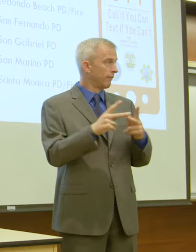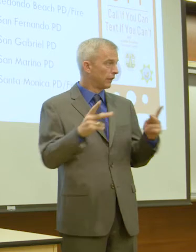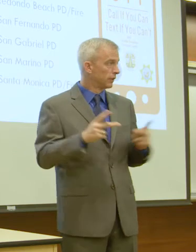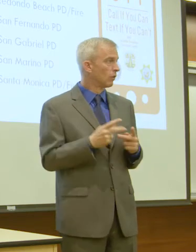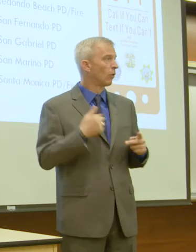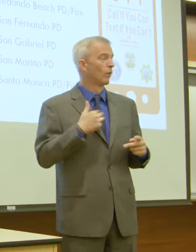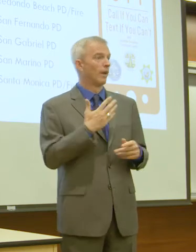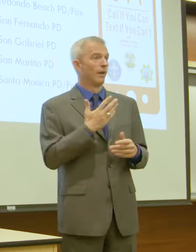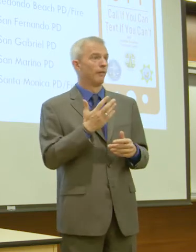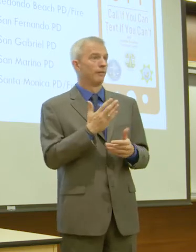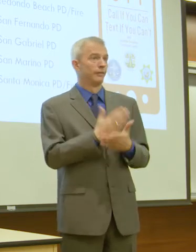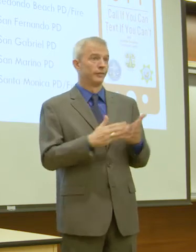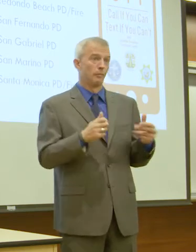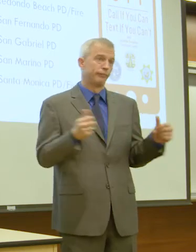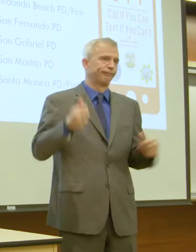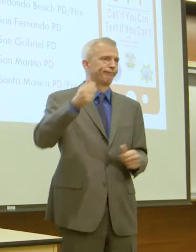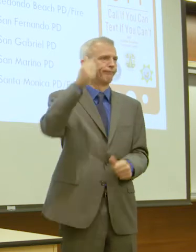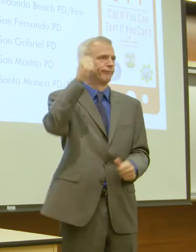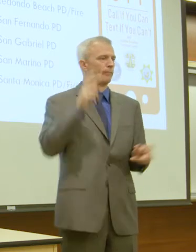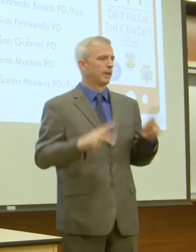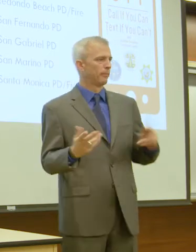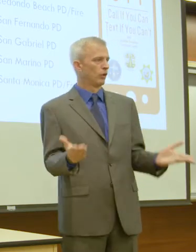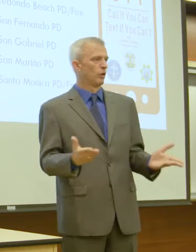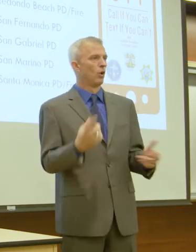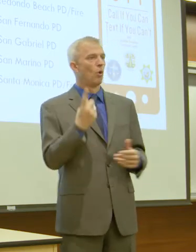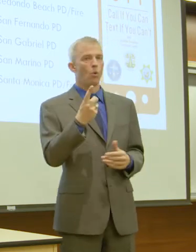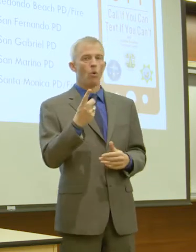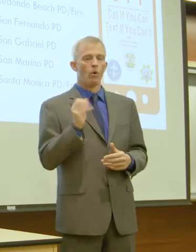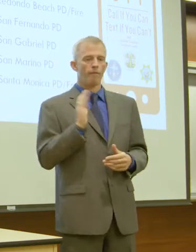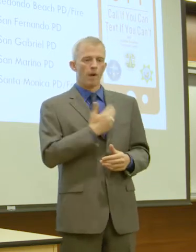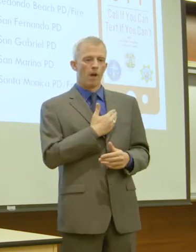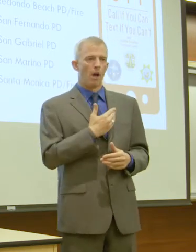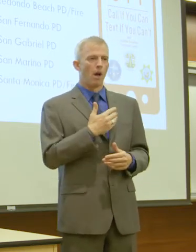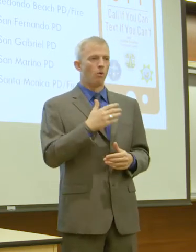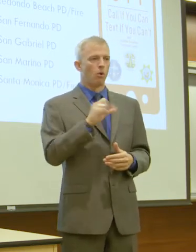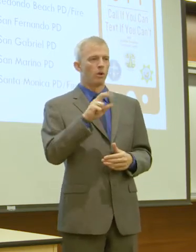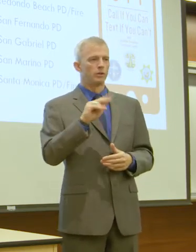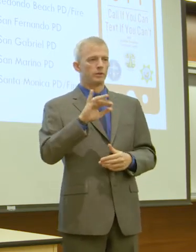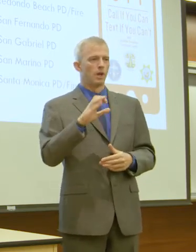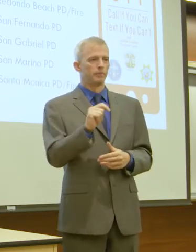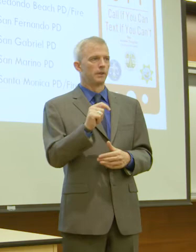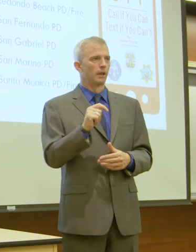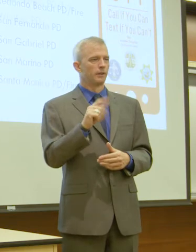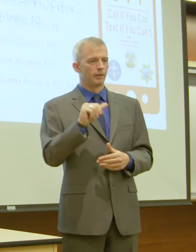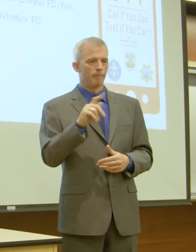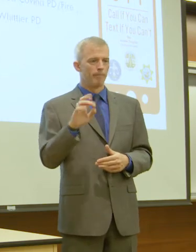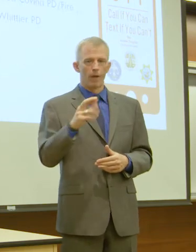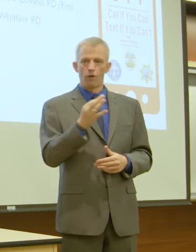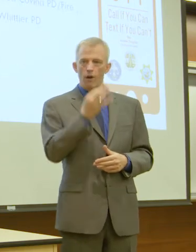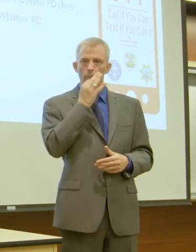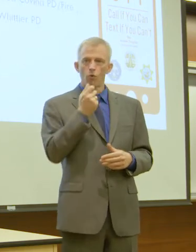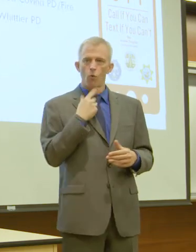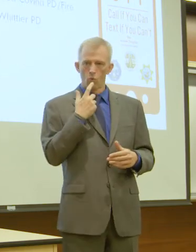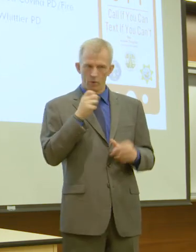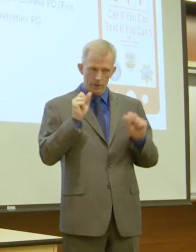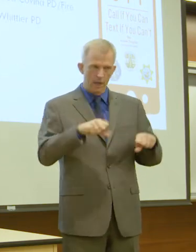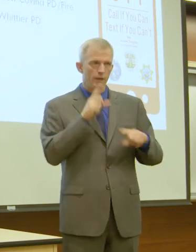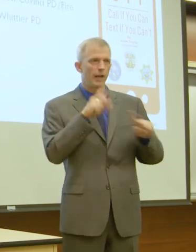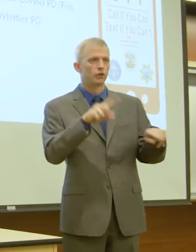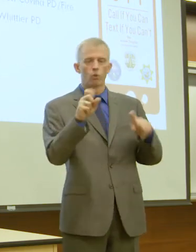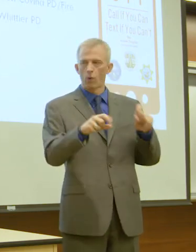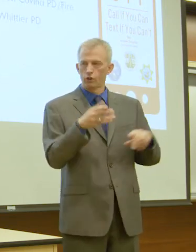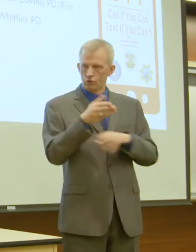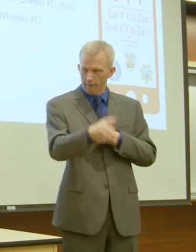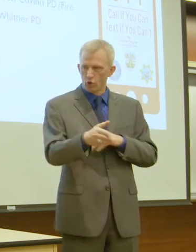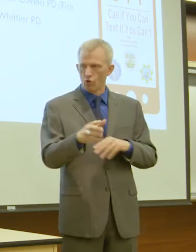supervision here, one of our subject matter expertise, one of our dispatch supervisors to answer questions afterwards. But we take